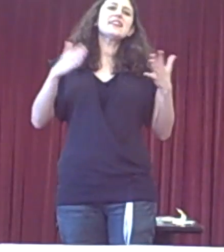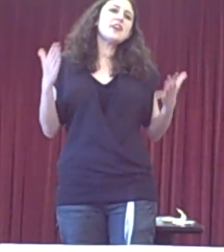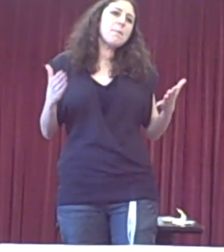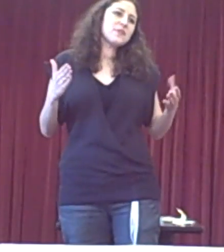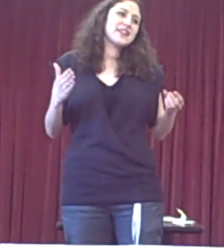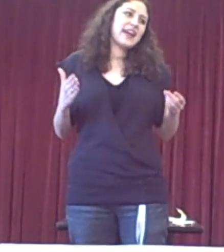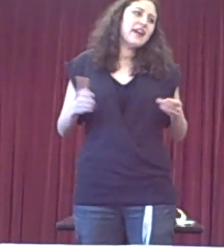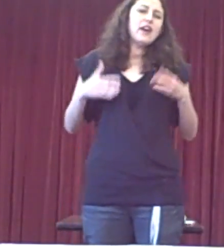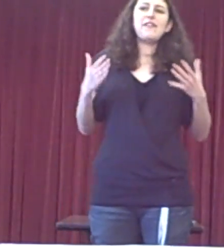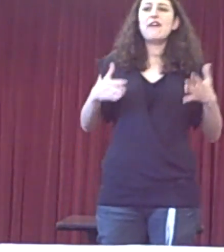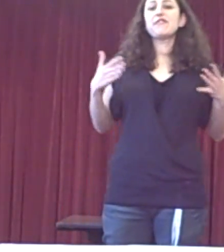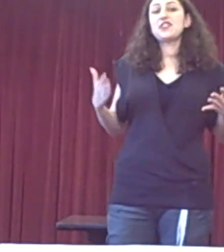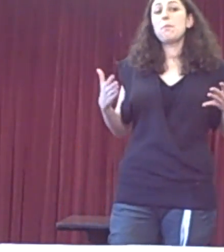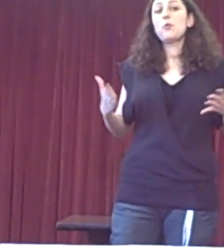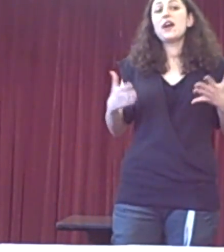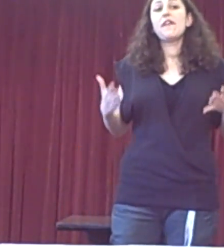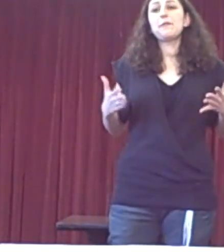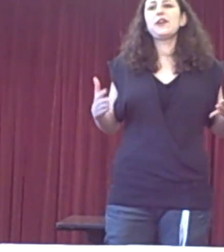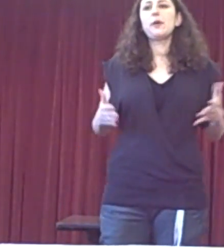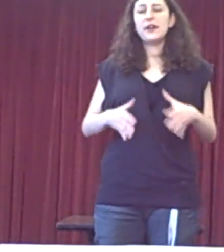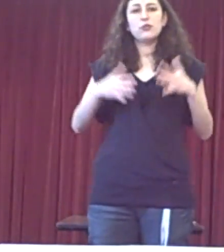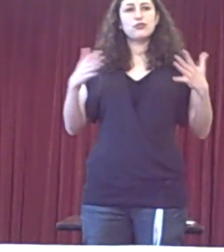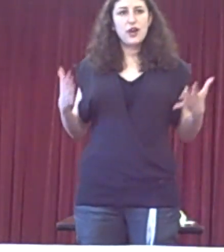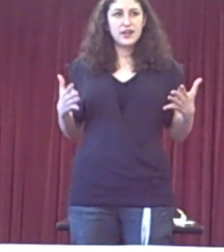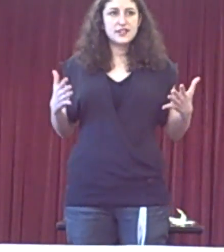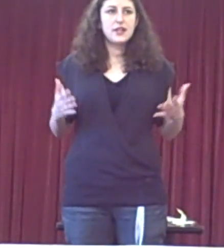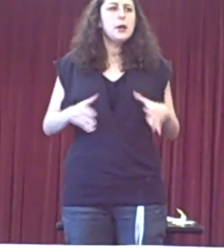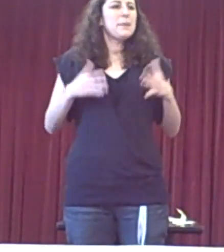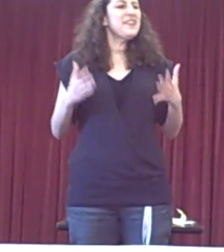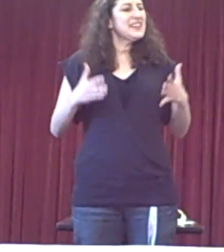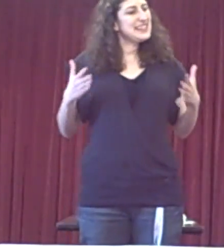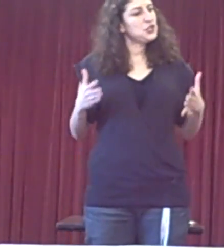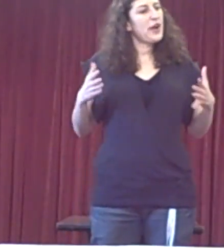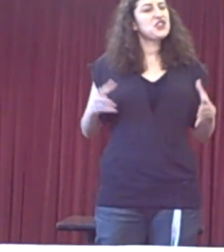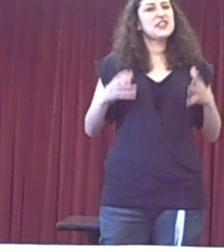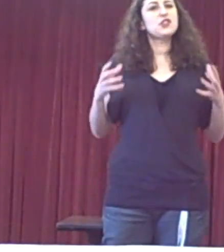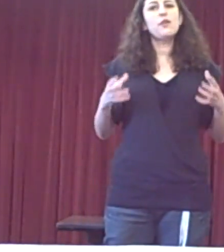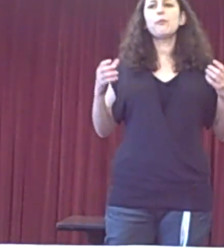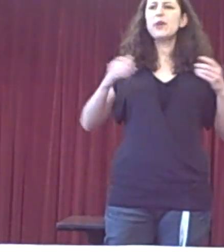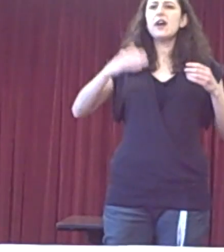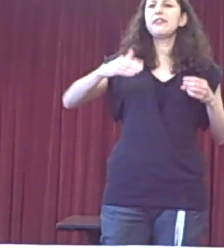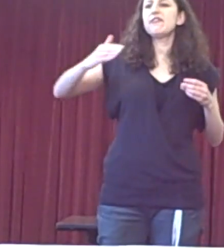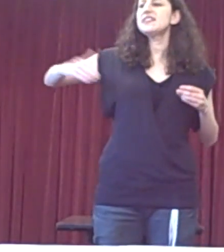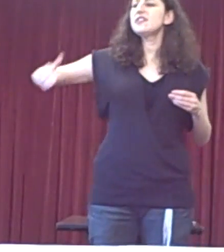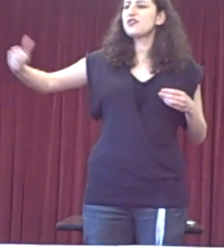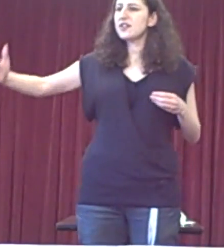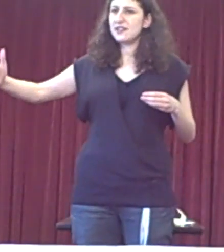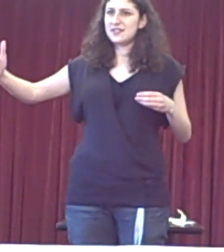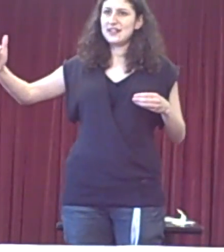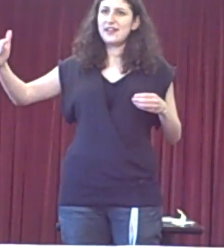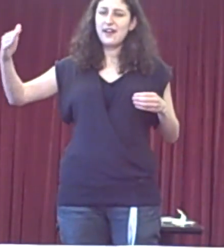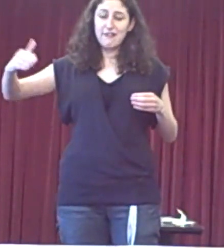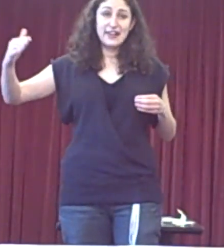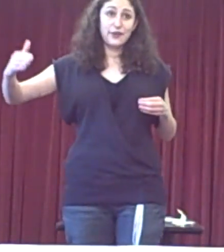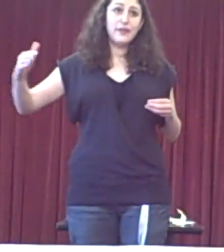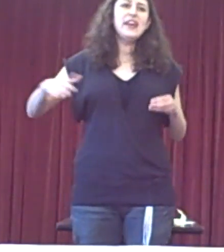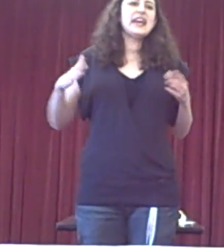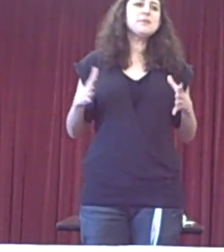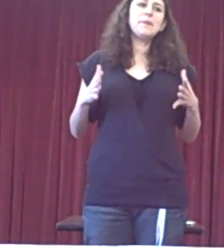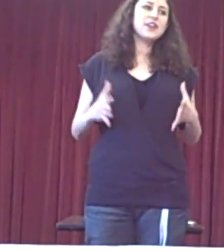examples here of how, for example, we can't spend our money on drugs. But in this situation, the reason that drugs are illegal isn't because